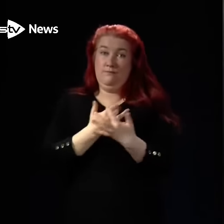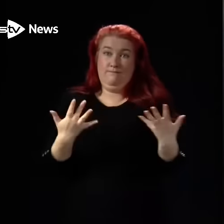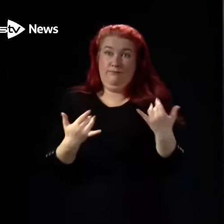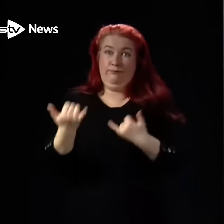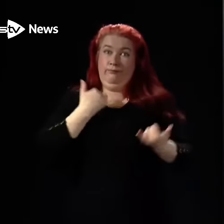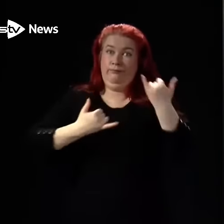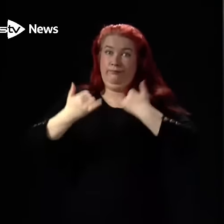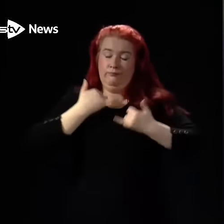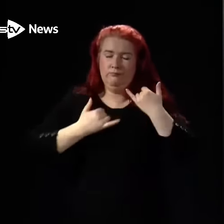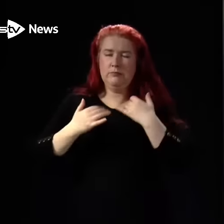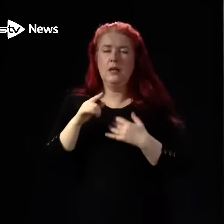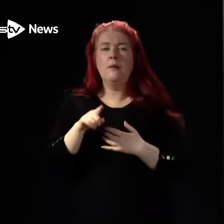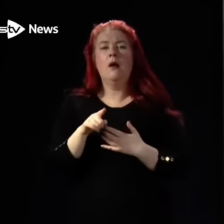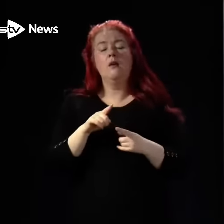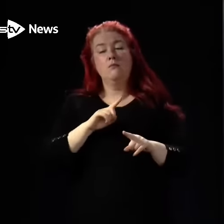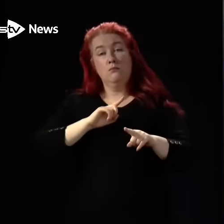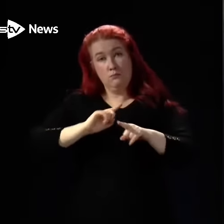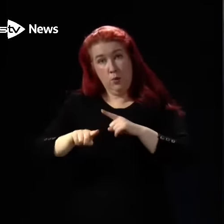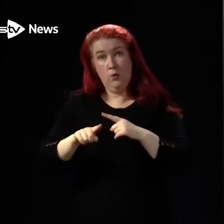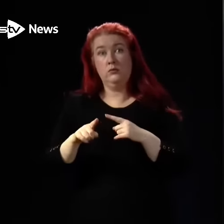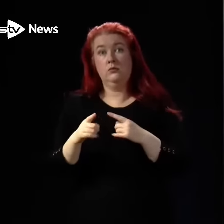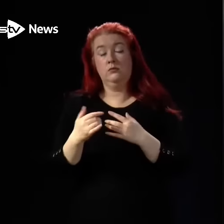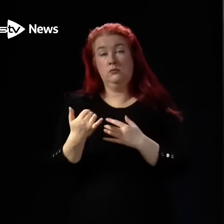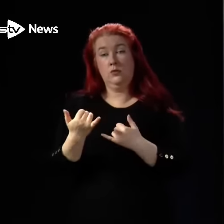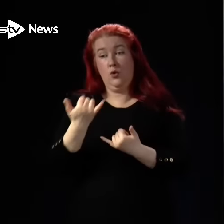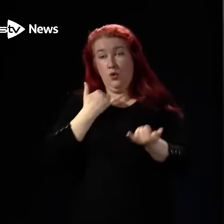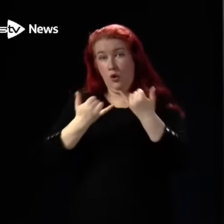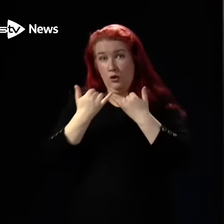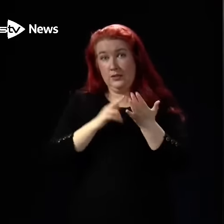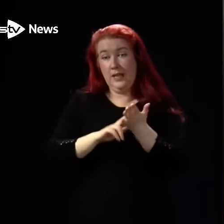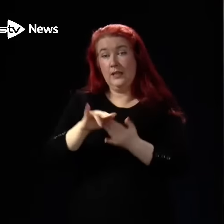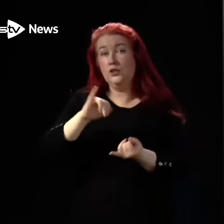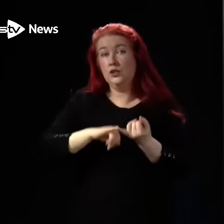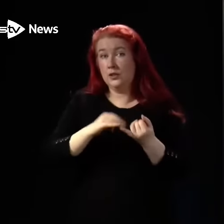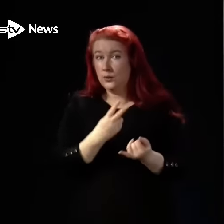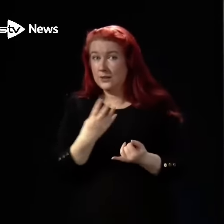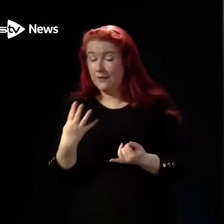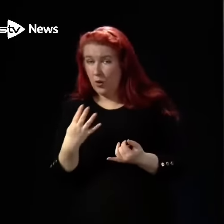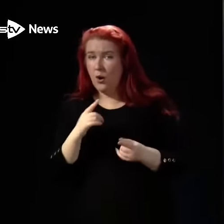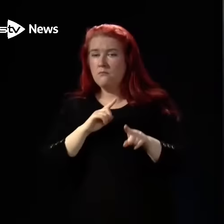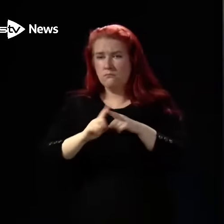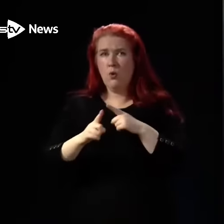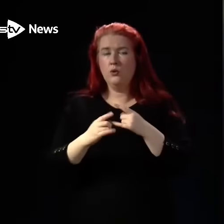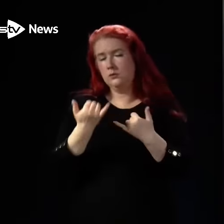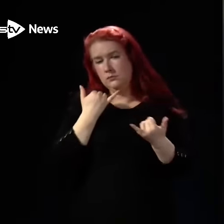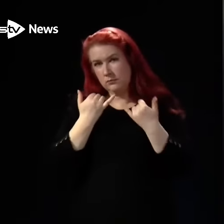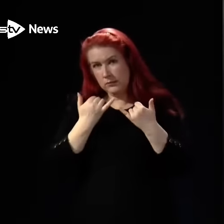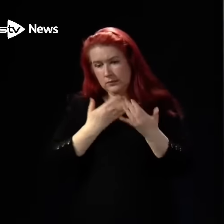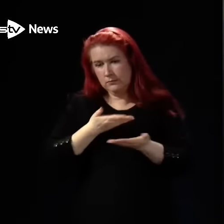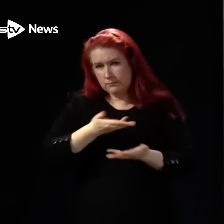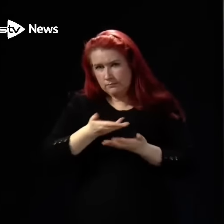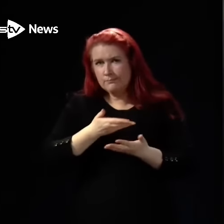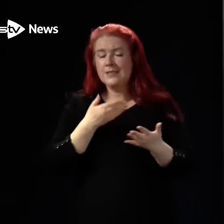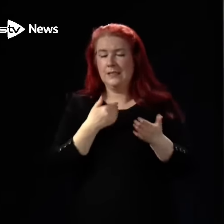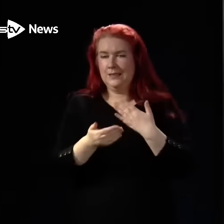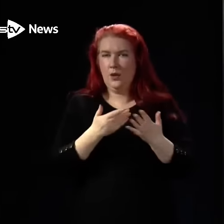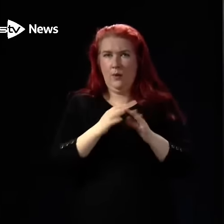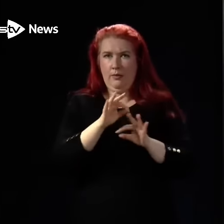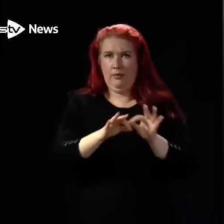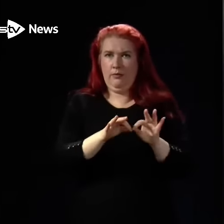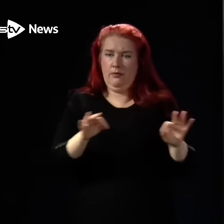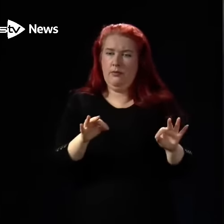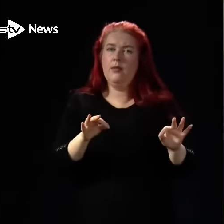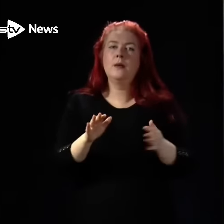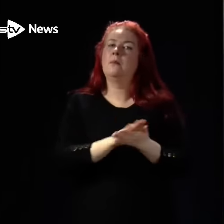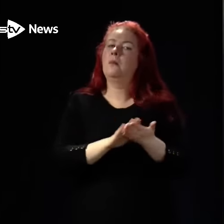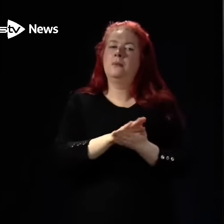the overwhelming majority of calls received by NHS 24 were dealt with through that initial contact without